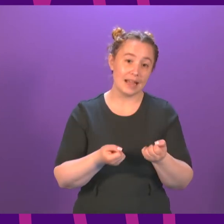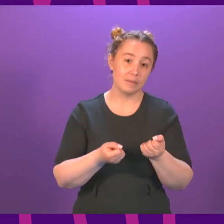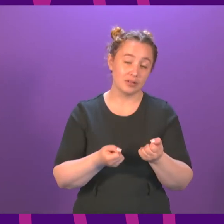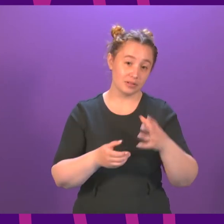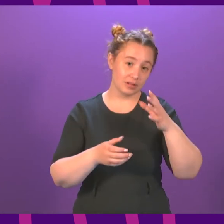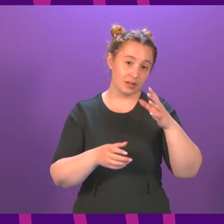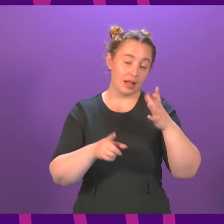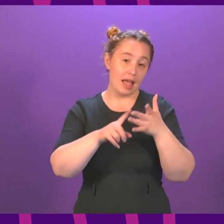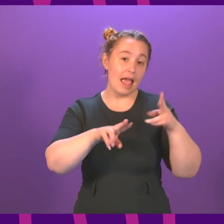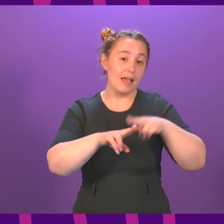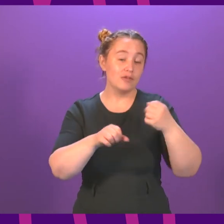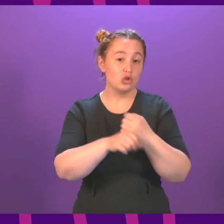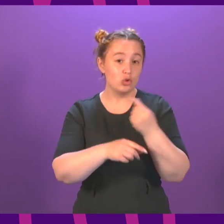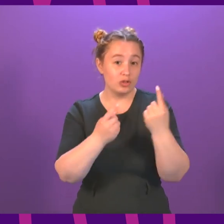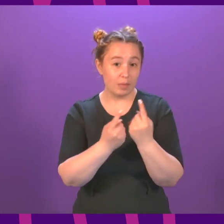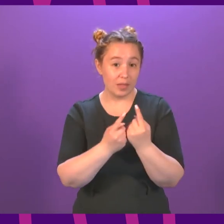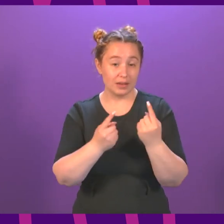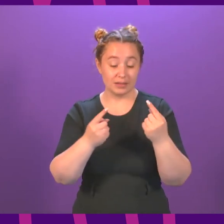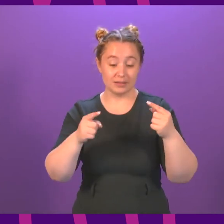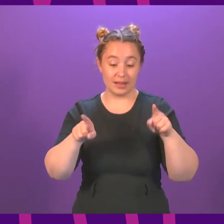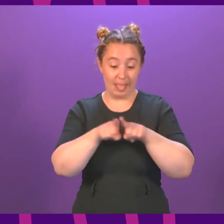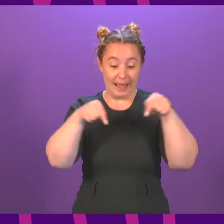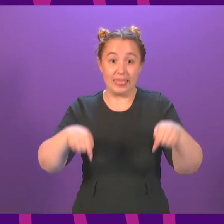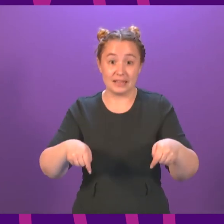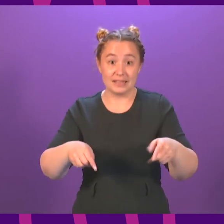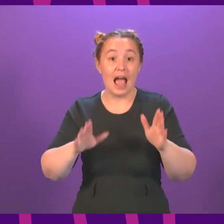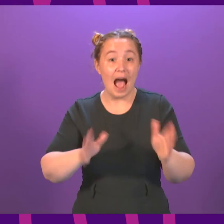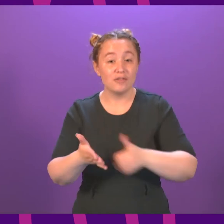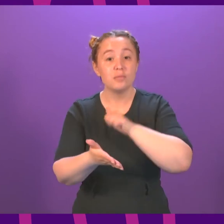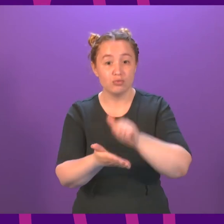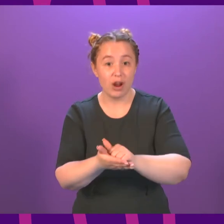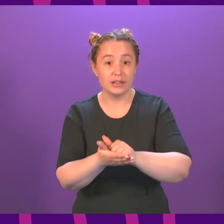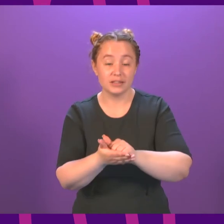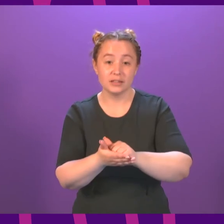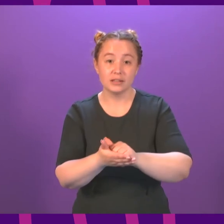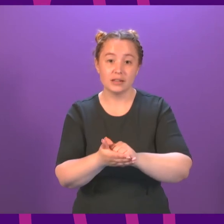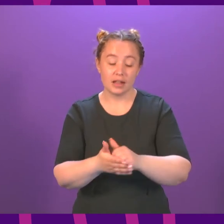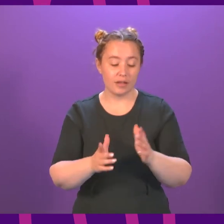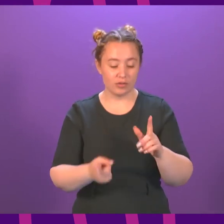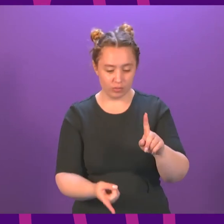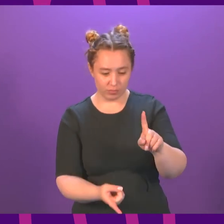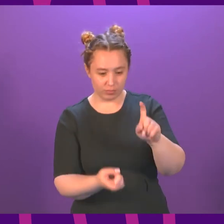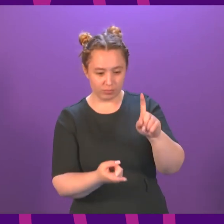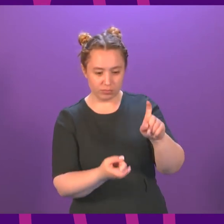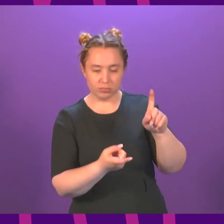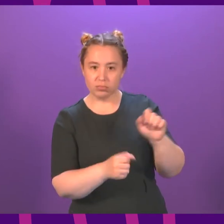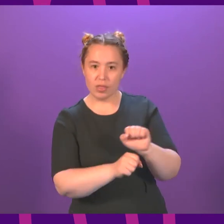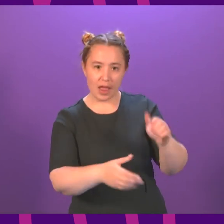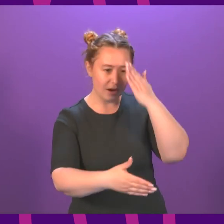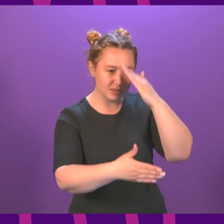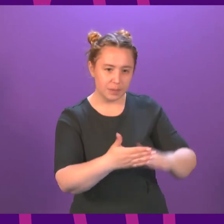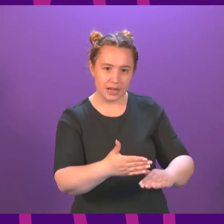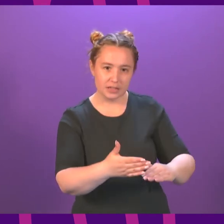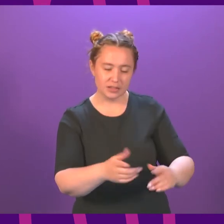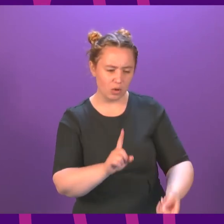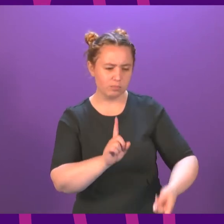is important that if we are doing something like this we get it right and that we listen to those who understandably are calling for an apology. have also